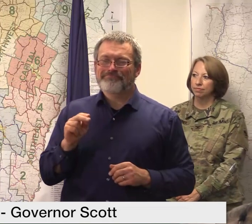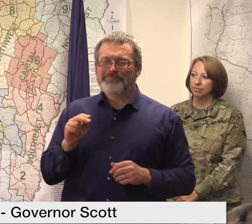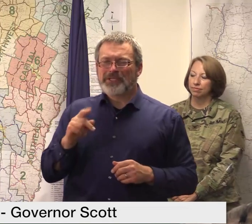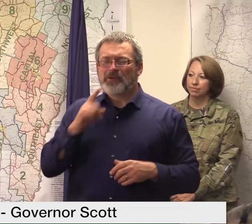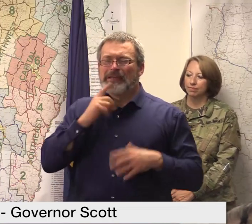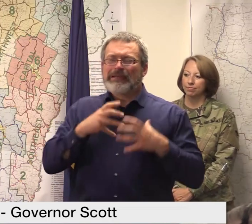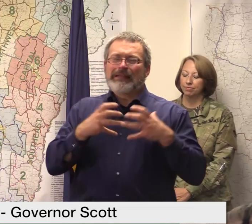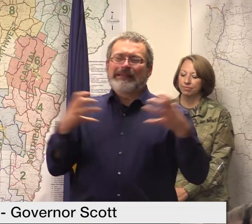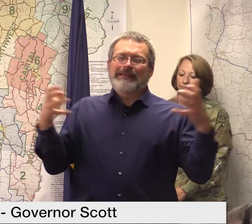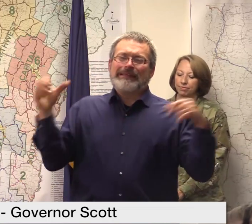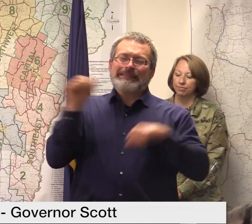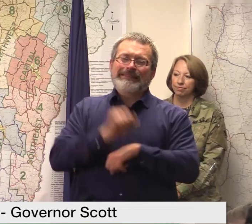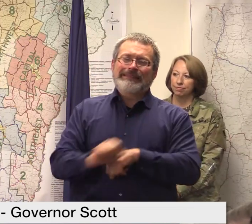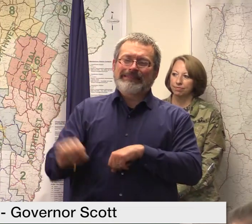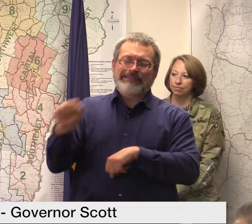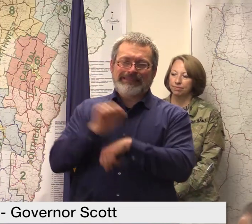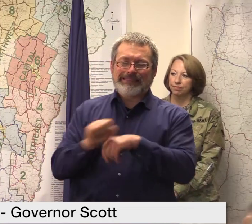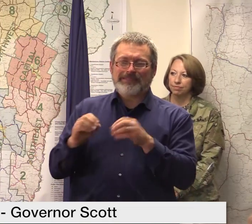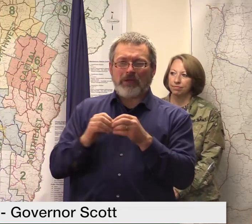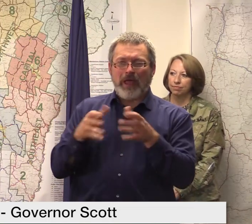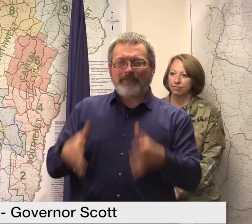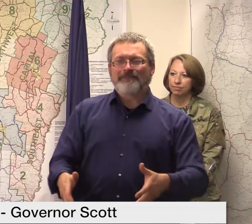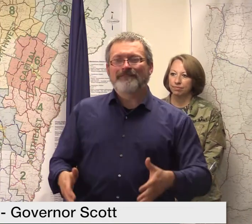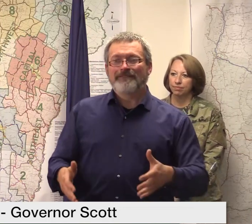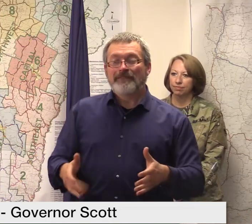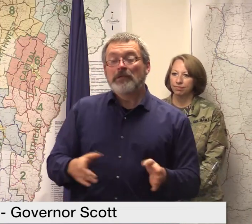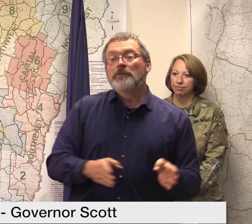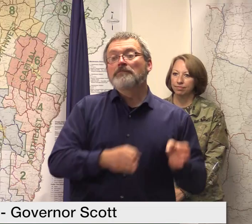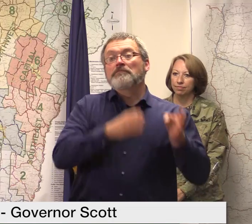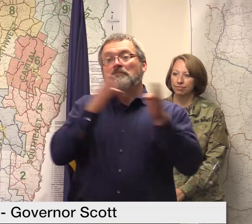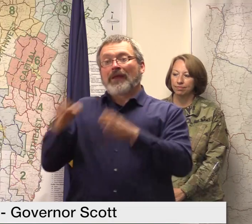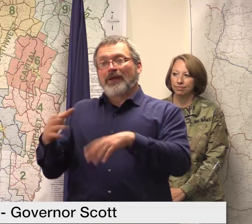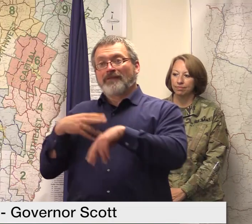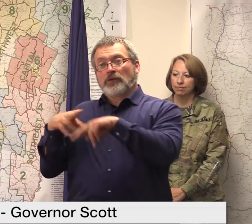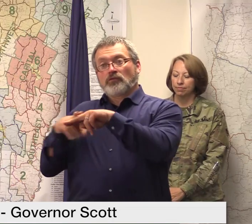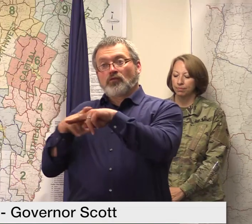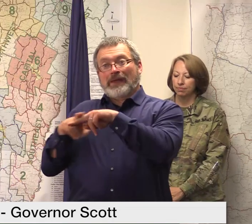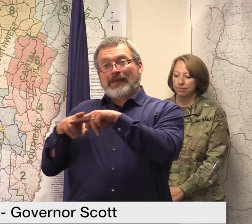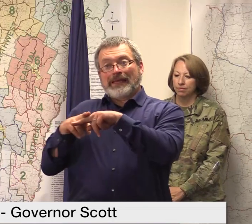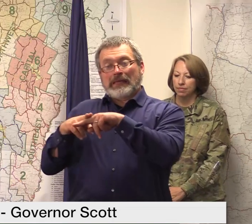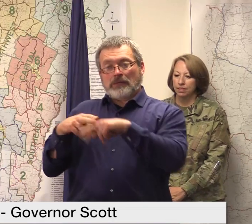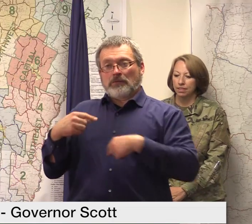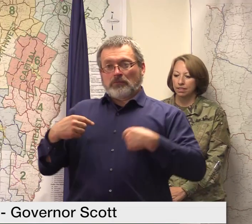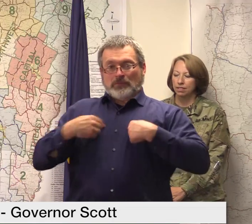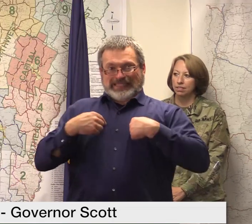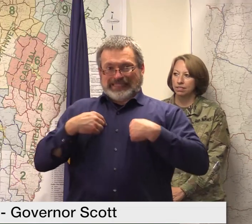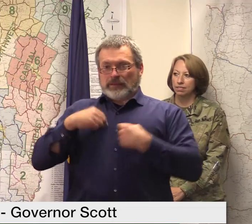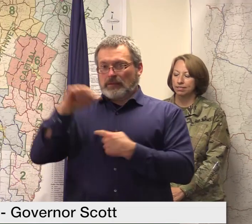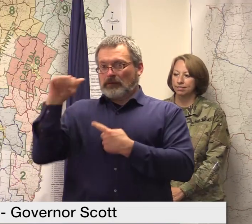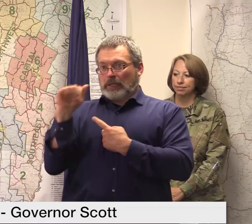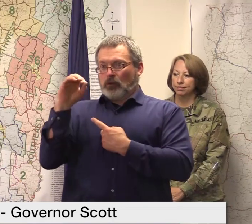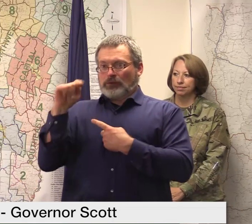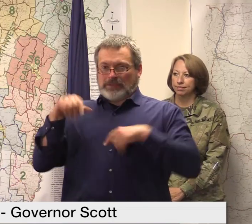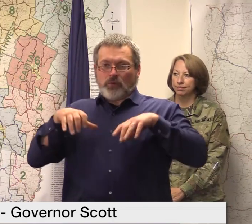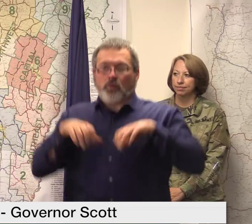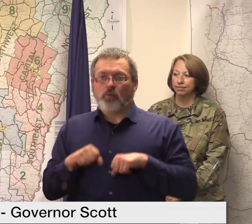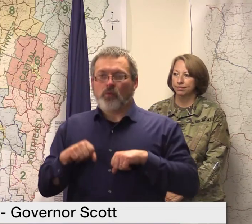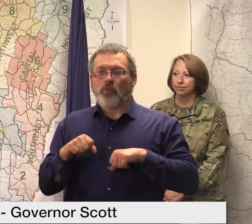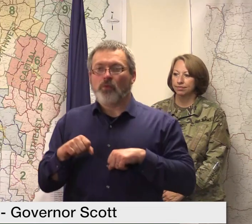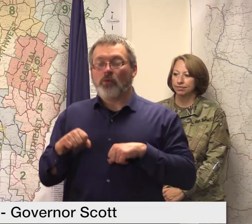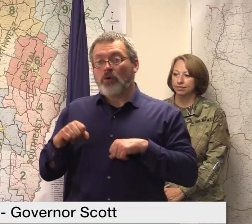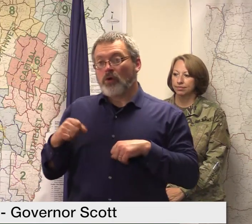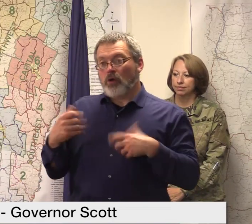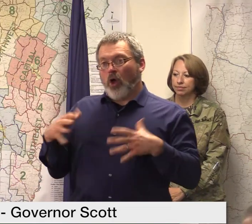rail the lines that are owned by the agency of transportation we are currently tallied at 62